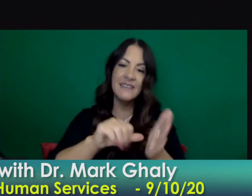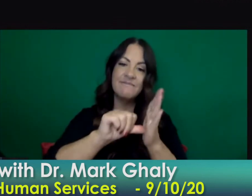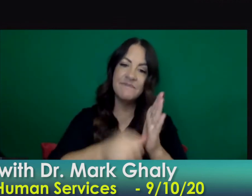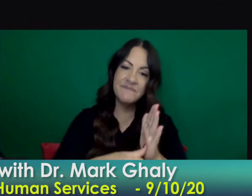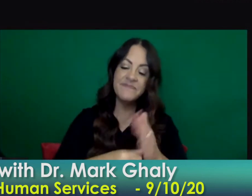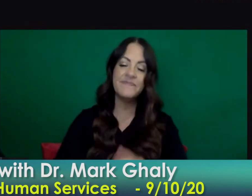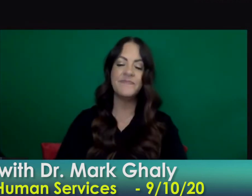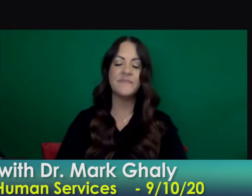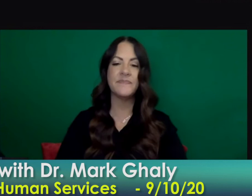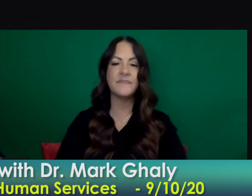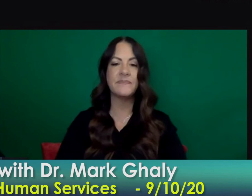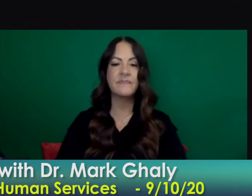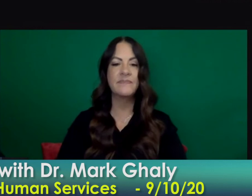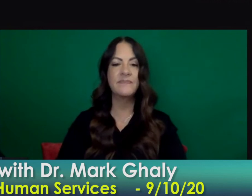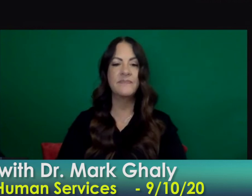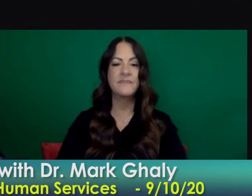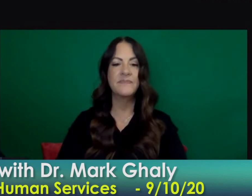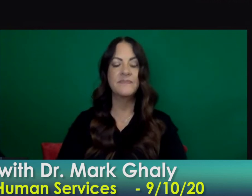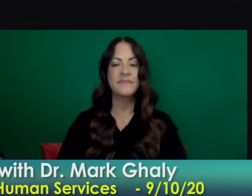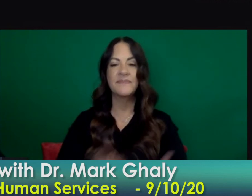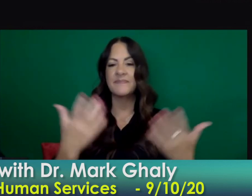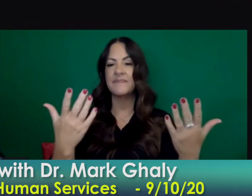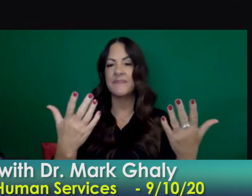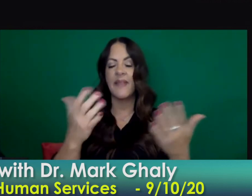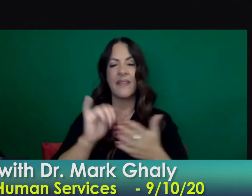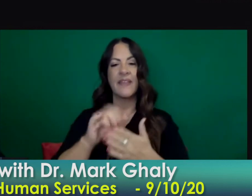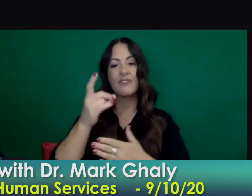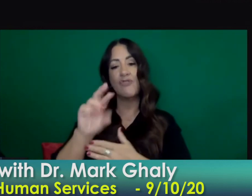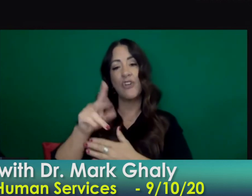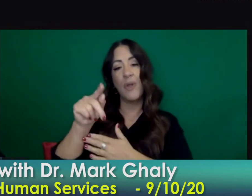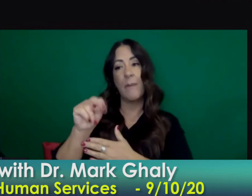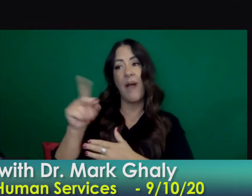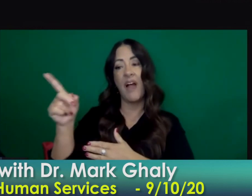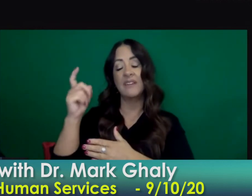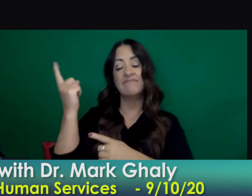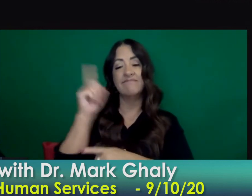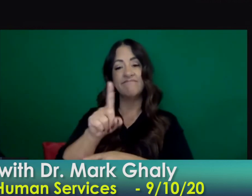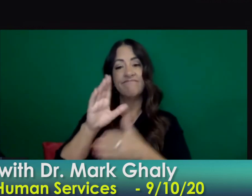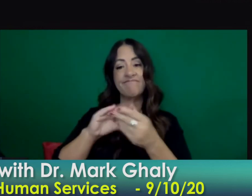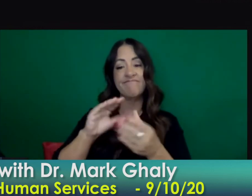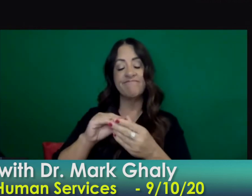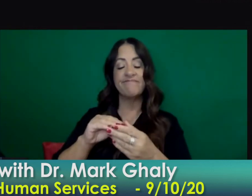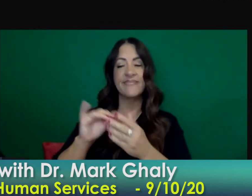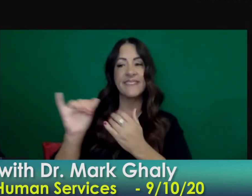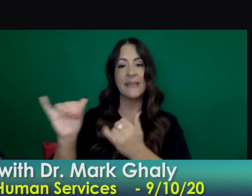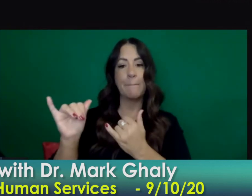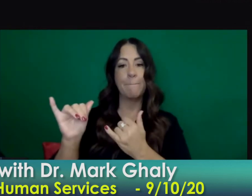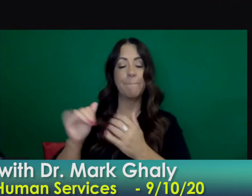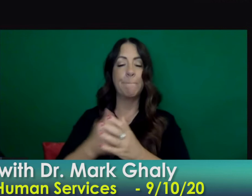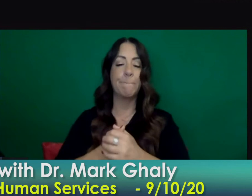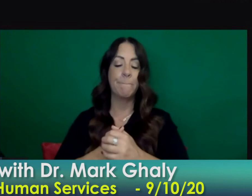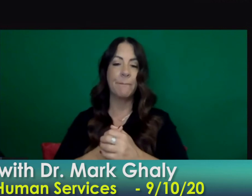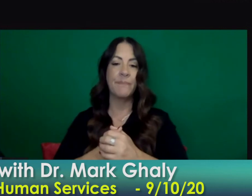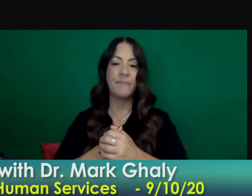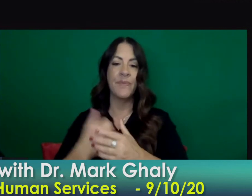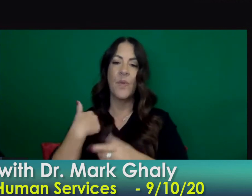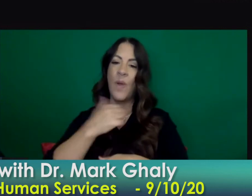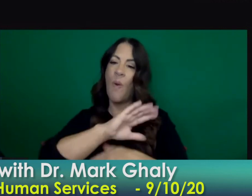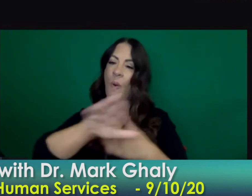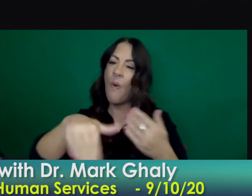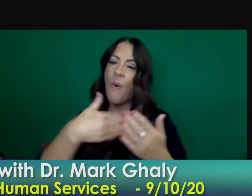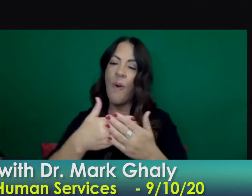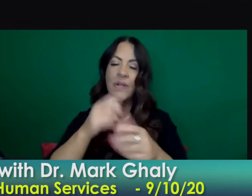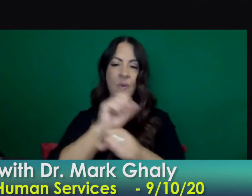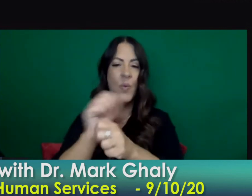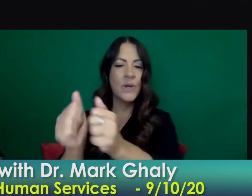uh elegant uh answer that dr pond gave that uh we're we really all this is a time to come together